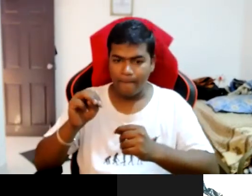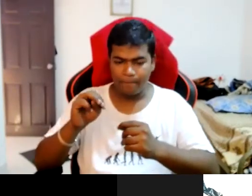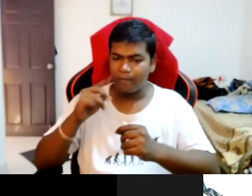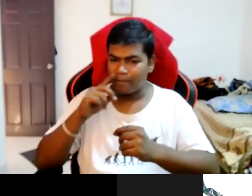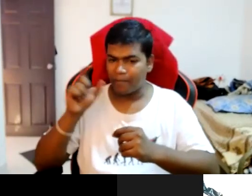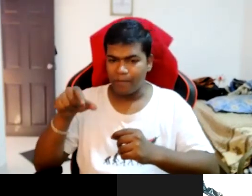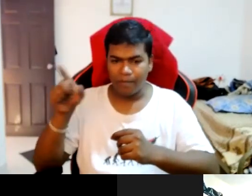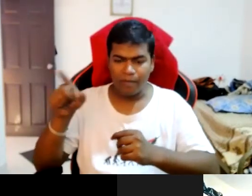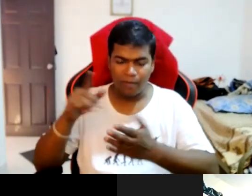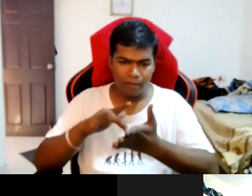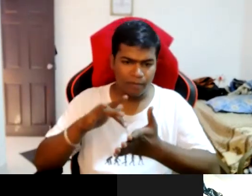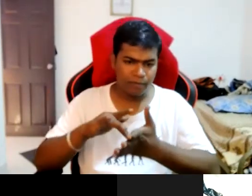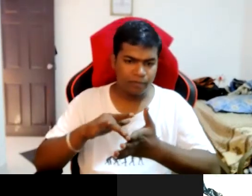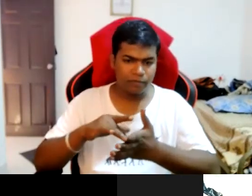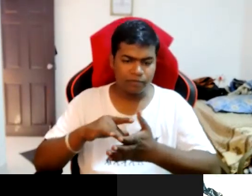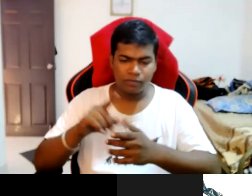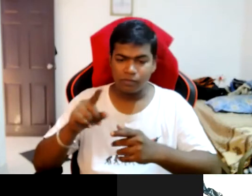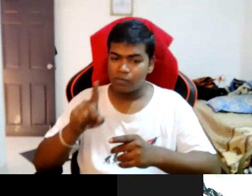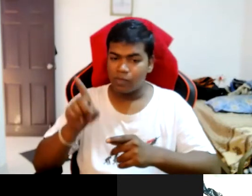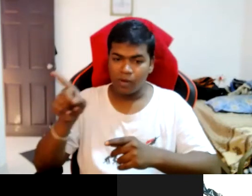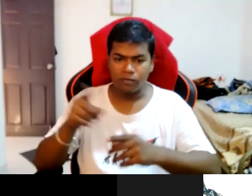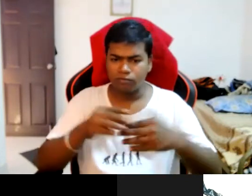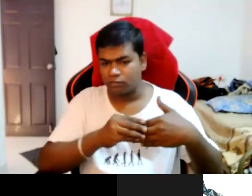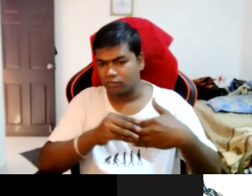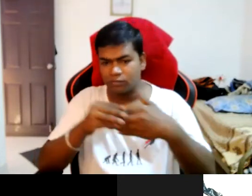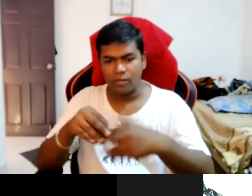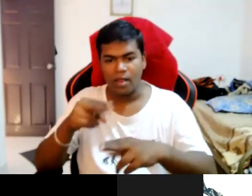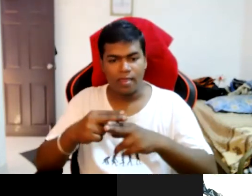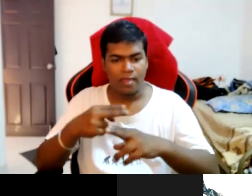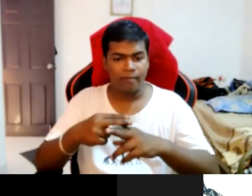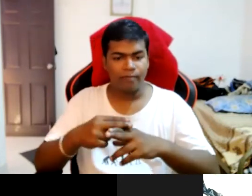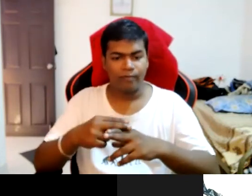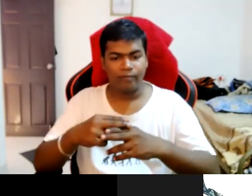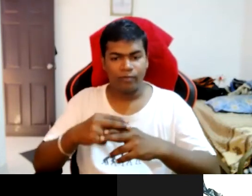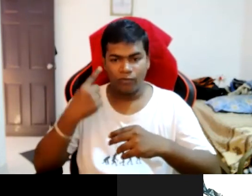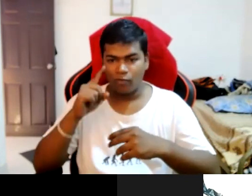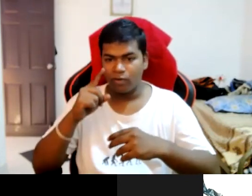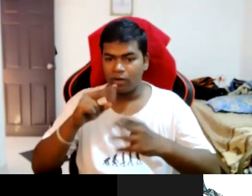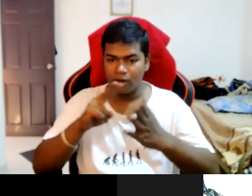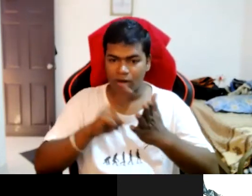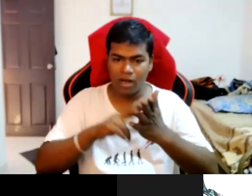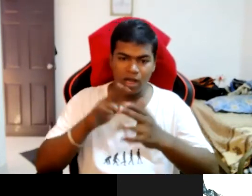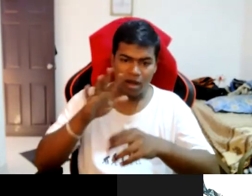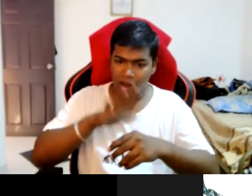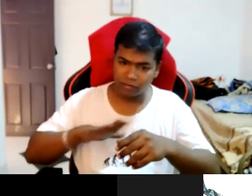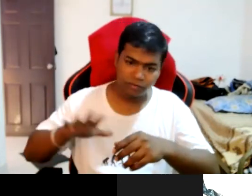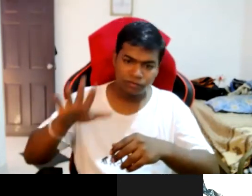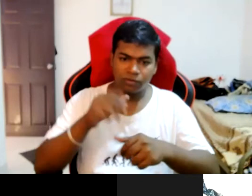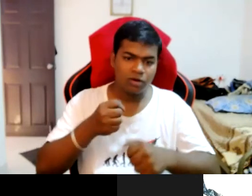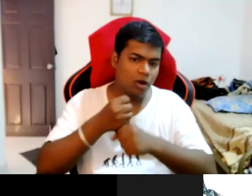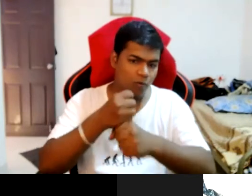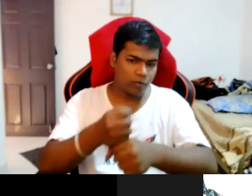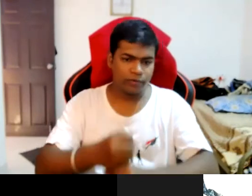so so they only nominated my name to national award and i got an award